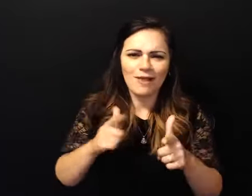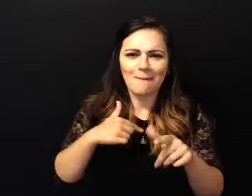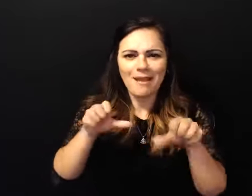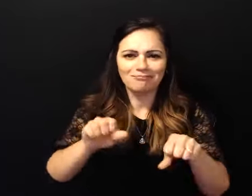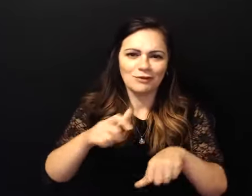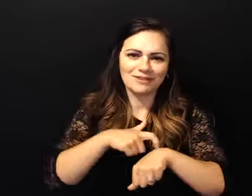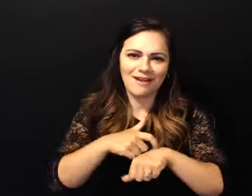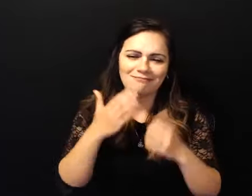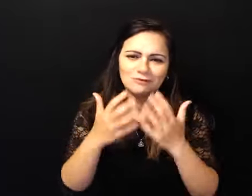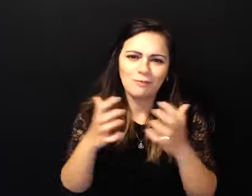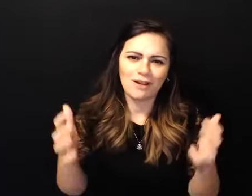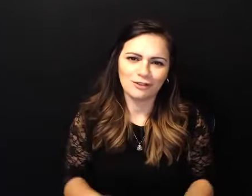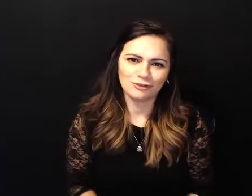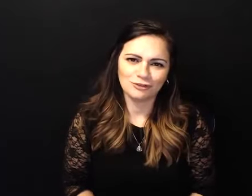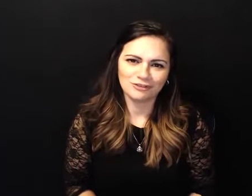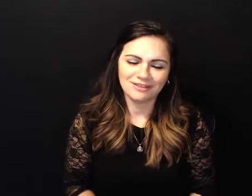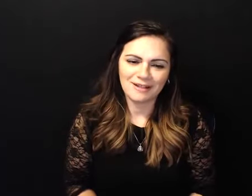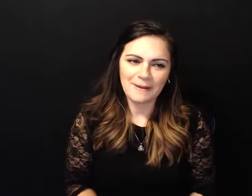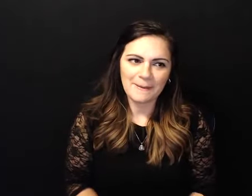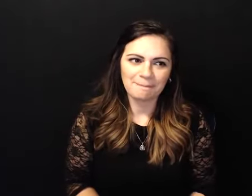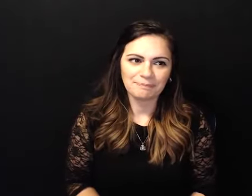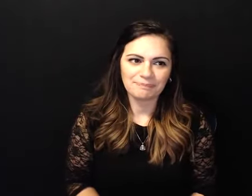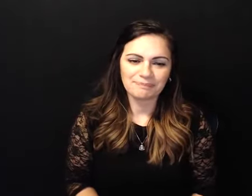thank you so much um i could identify you